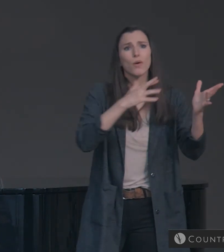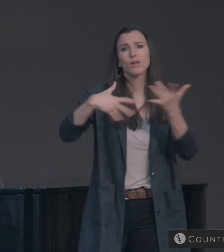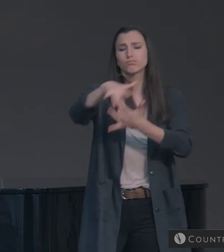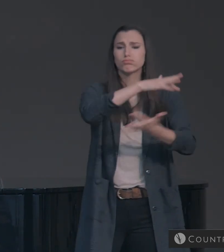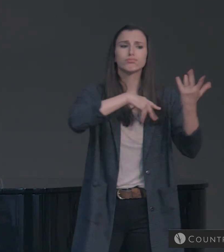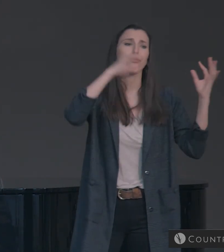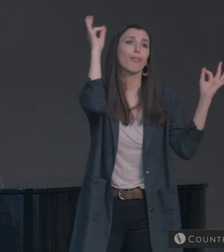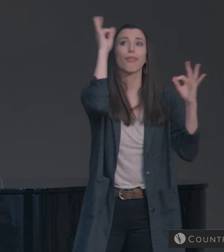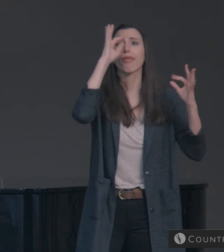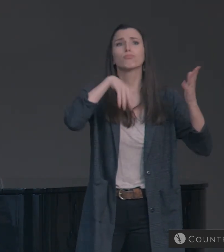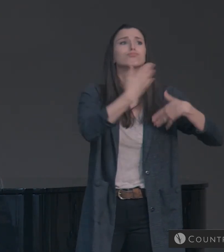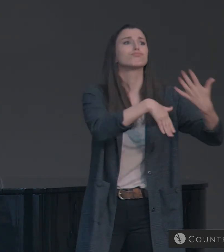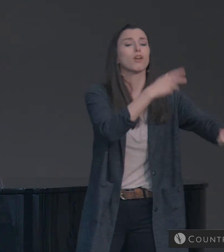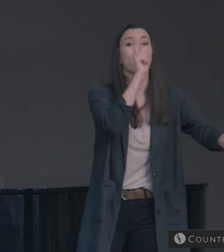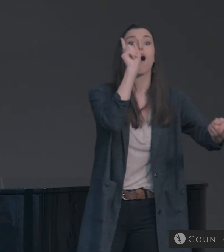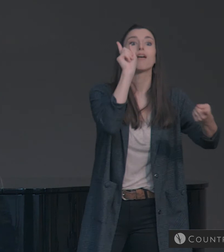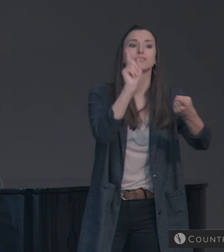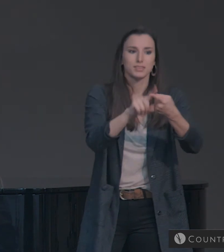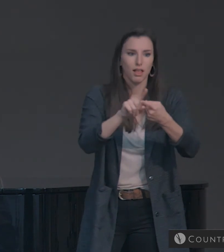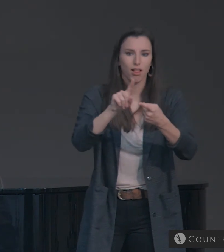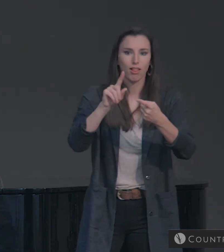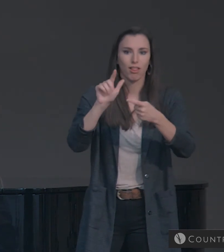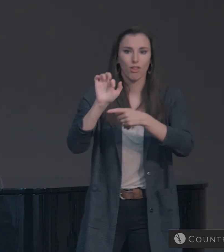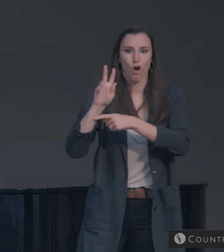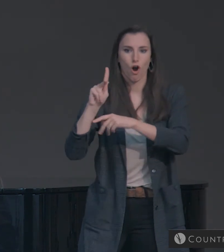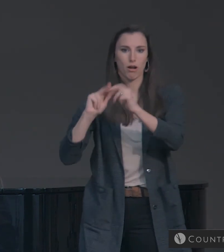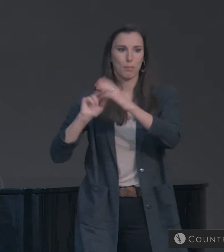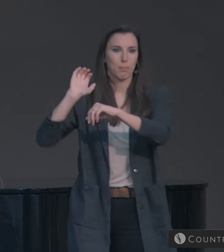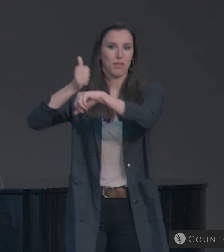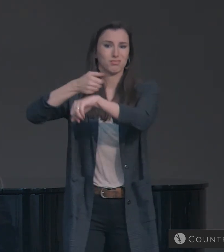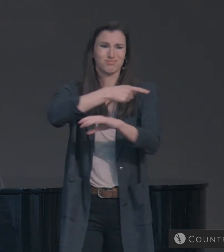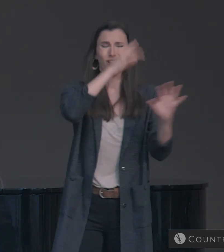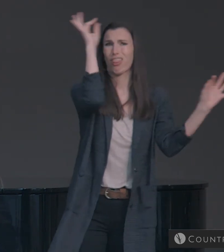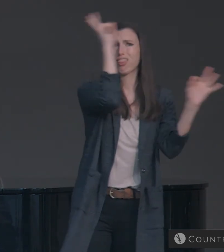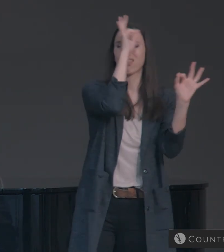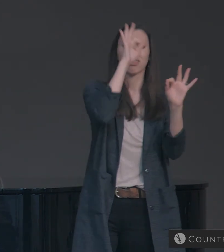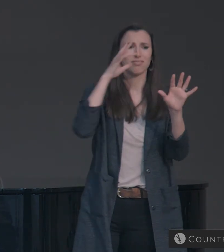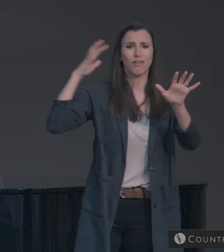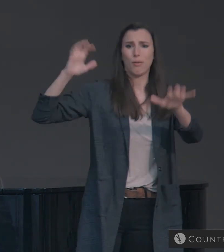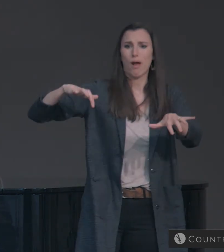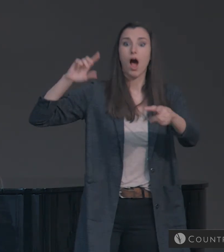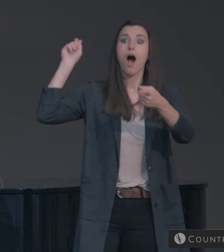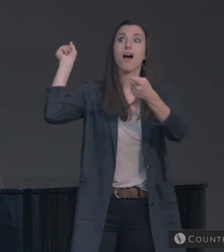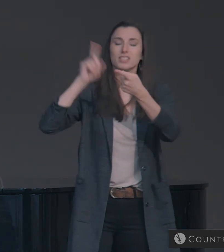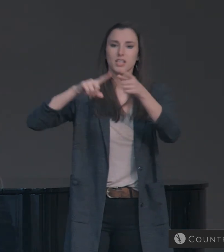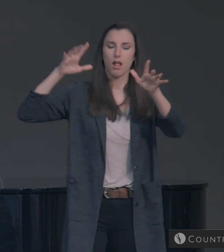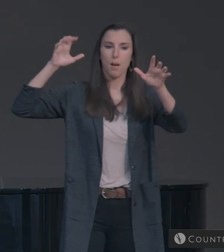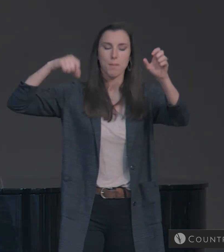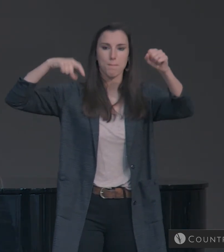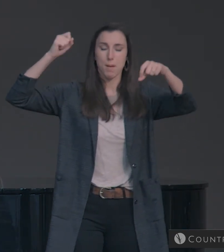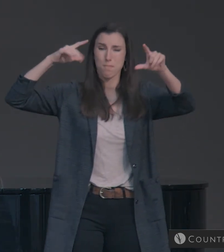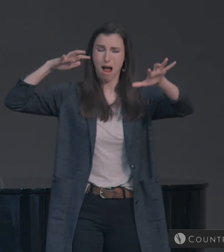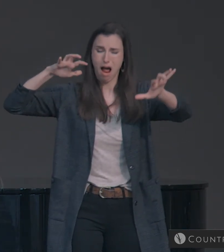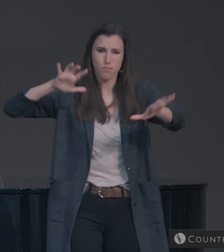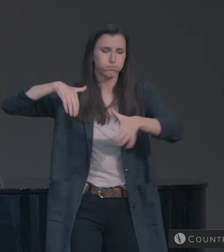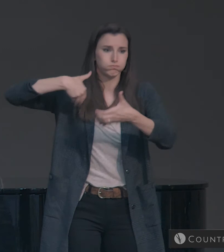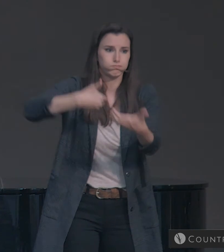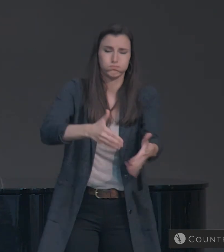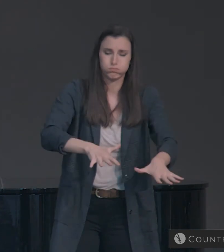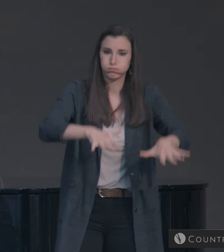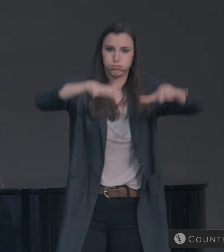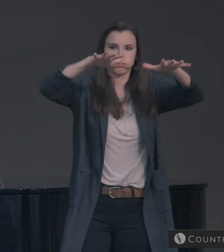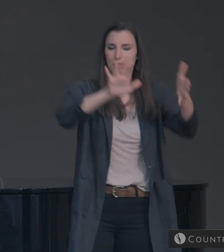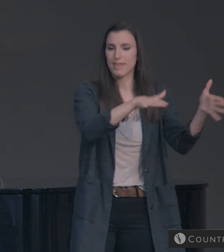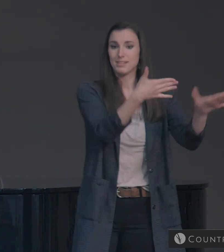the day when Noah entered the ark. And they were unaware of the flood, or until the flood came and swept them all away.